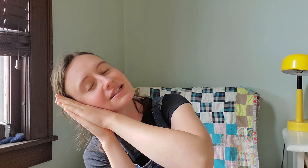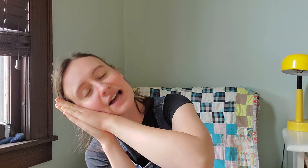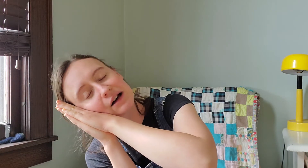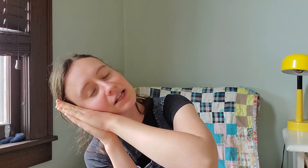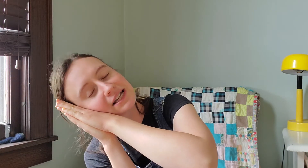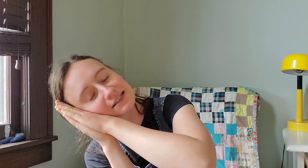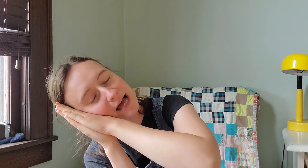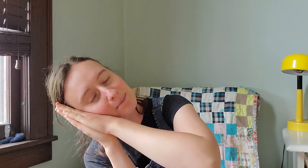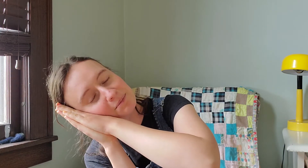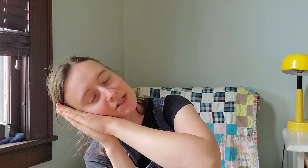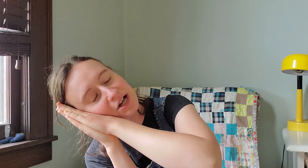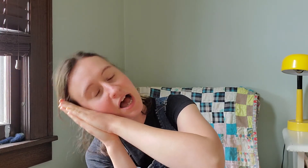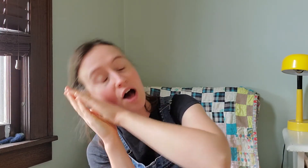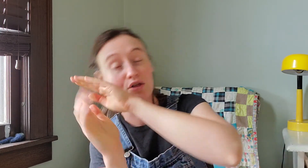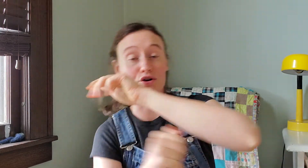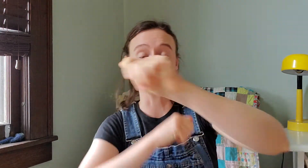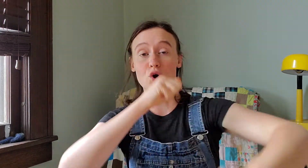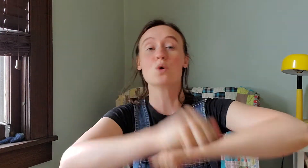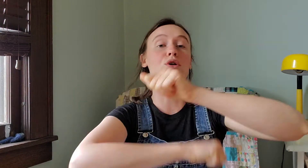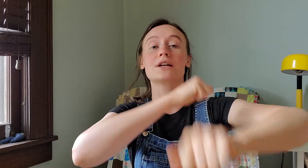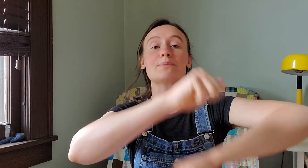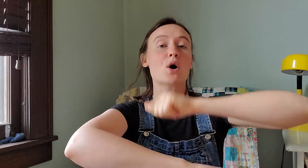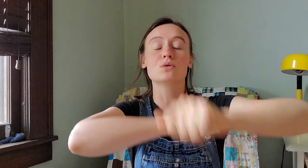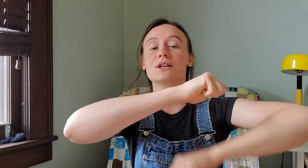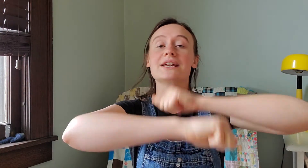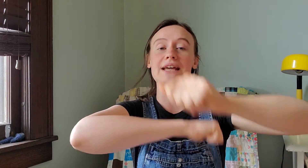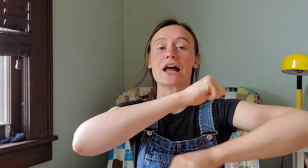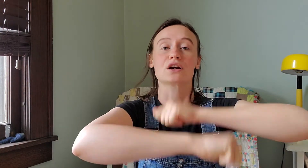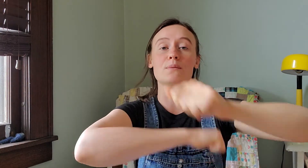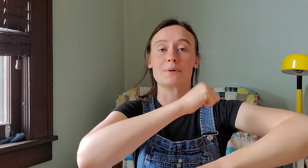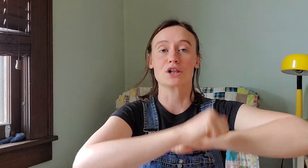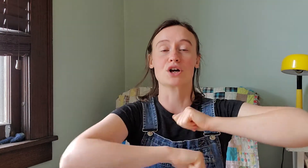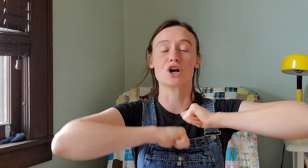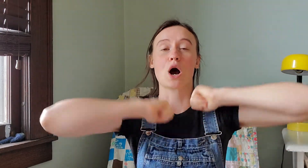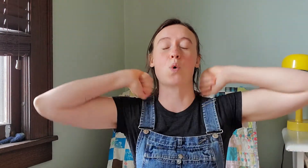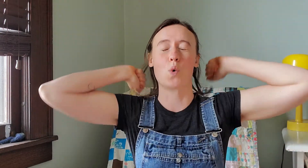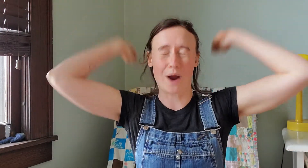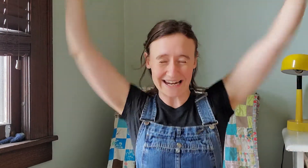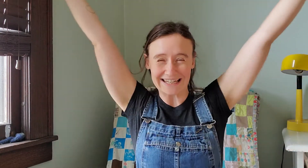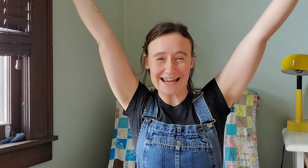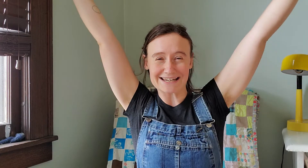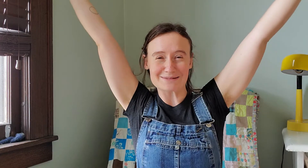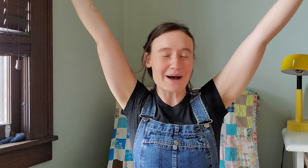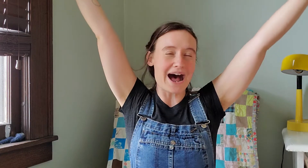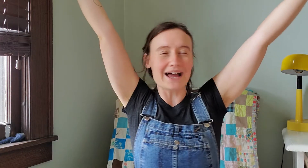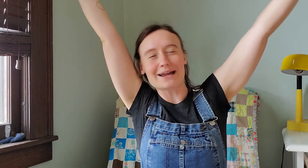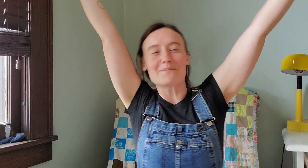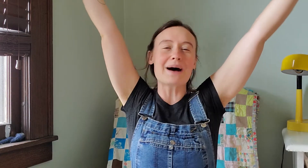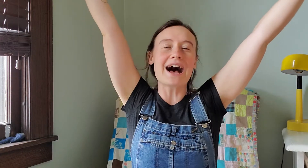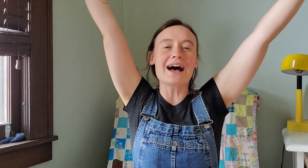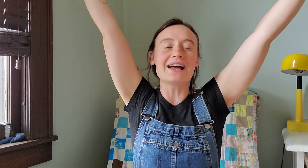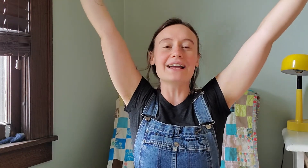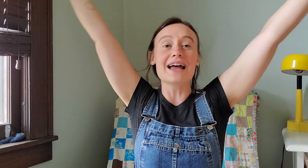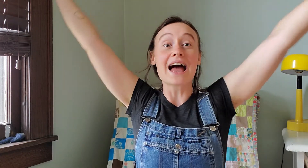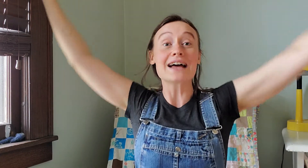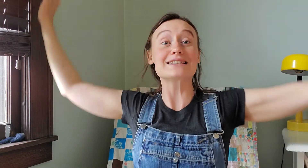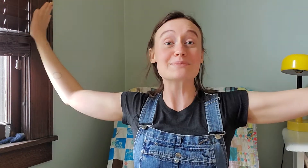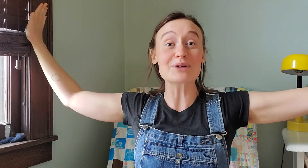soundly slept. The Roly-Poly Caterpillar, awakened by and by, spread